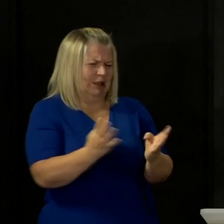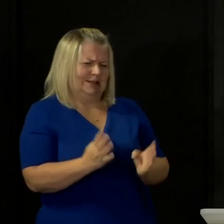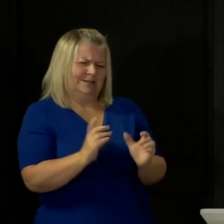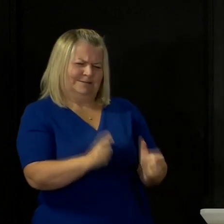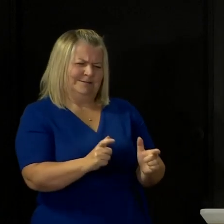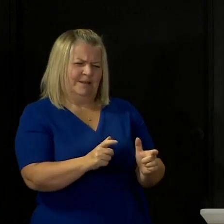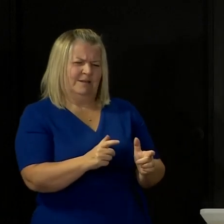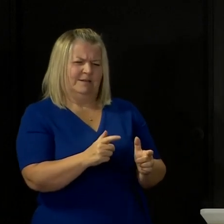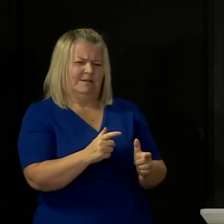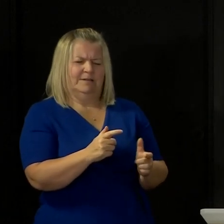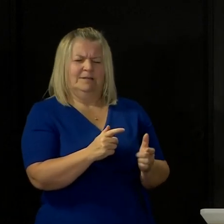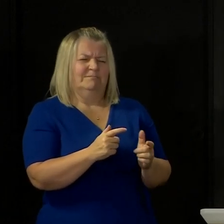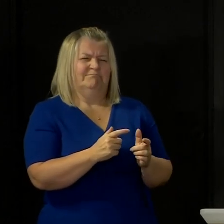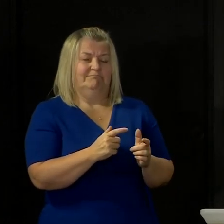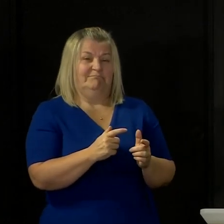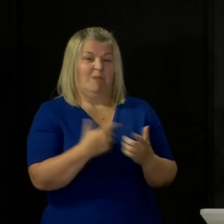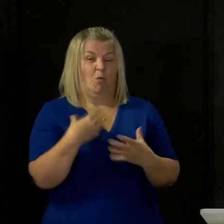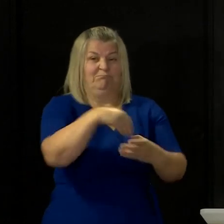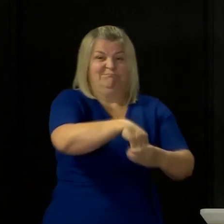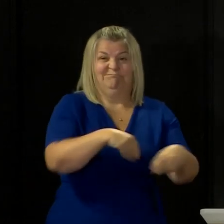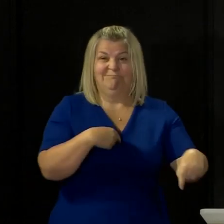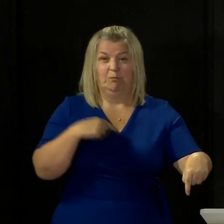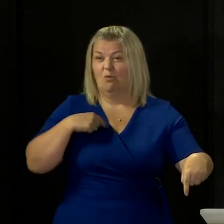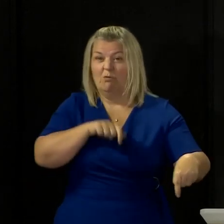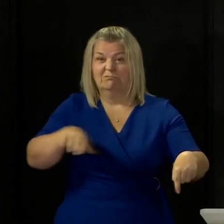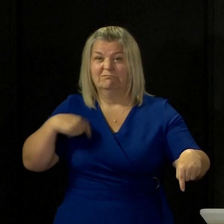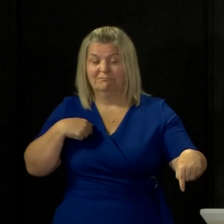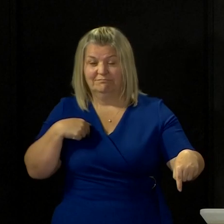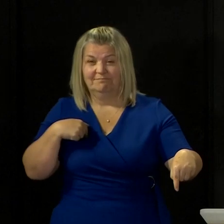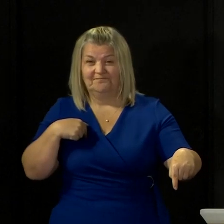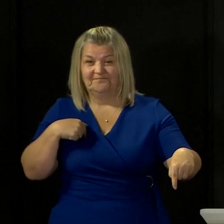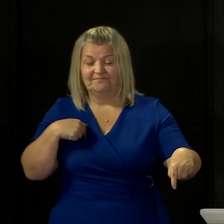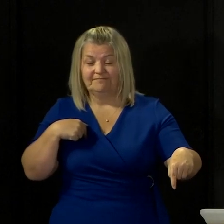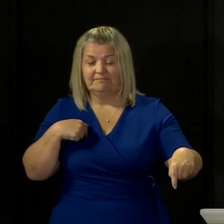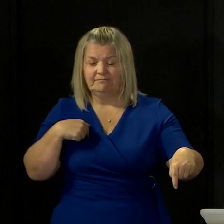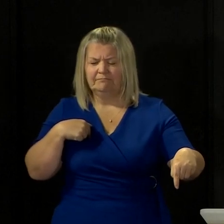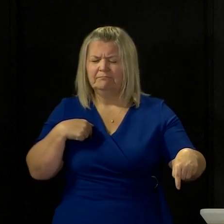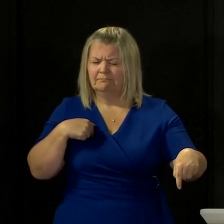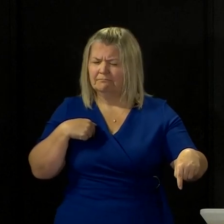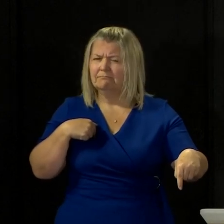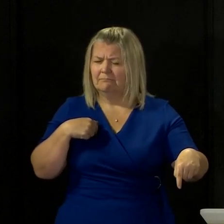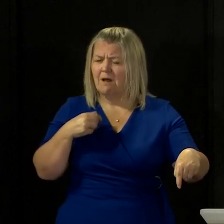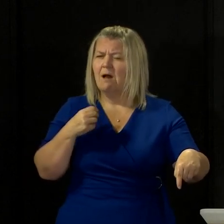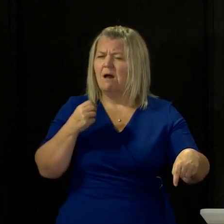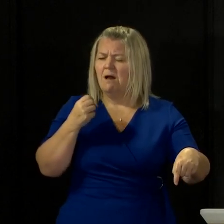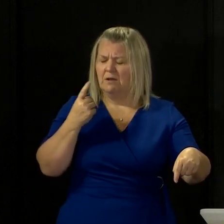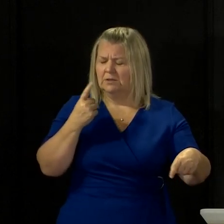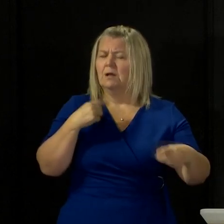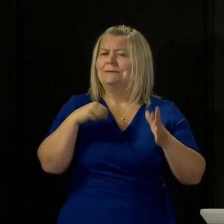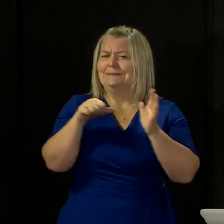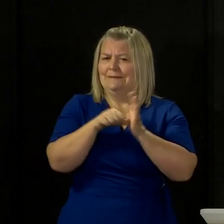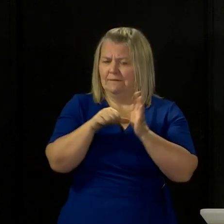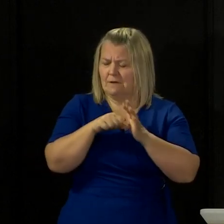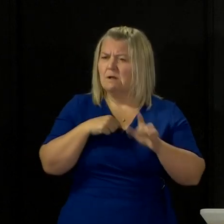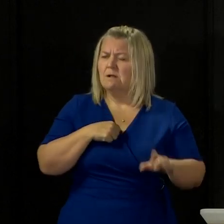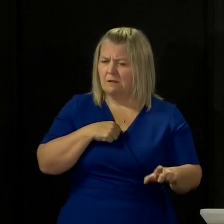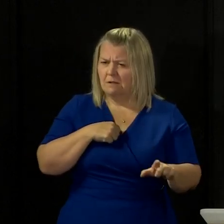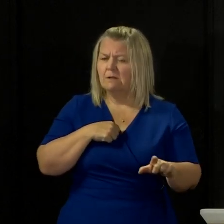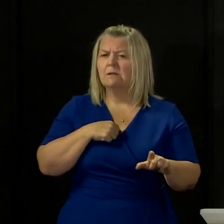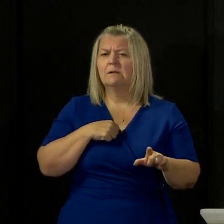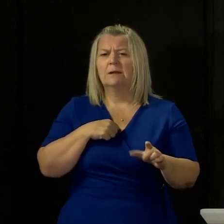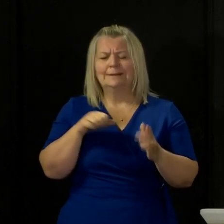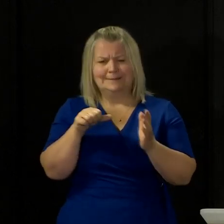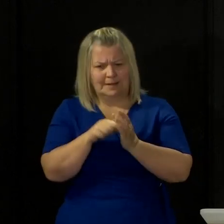I'm not in the shielded category. But I can imagine how difficult this is, and I can imagine how difficult it is to